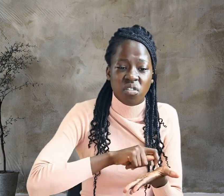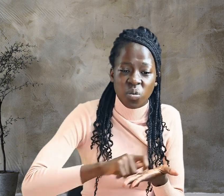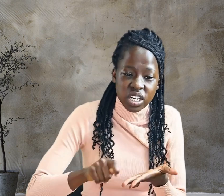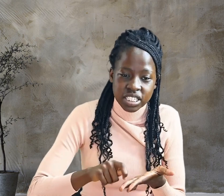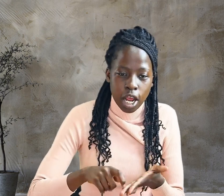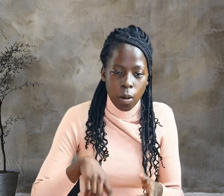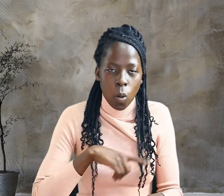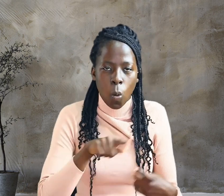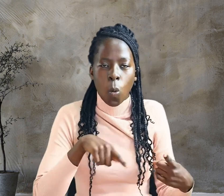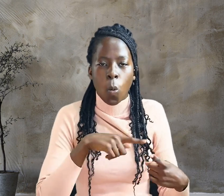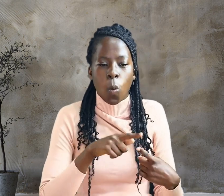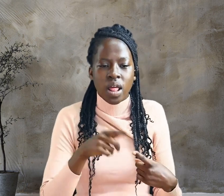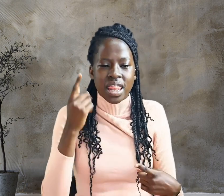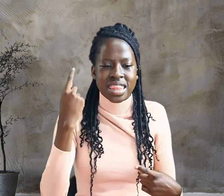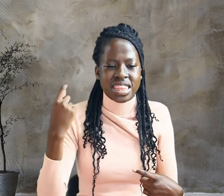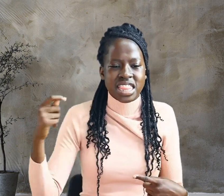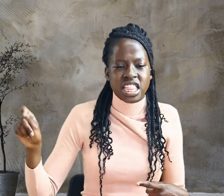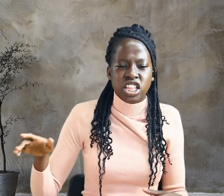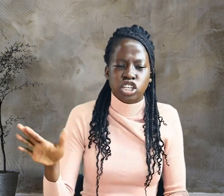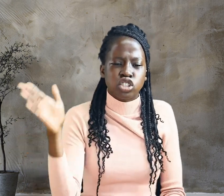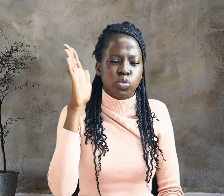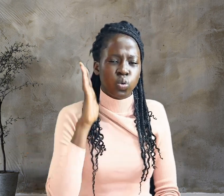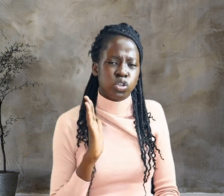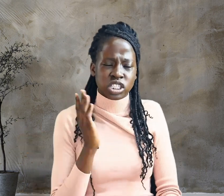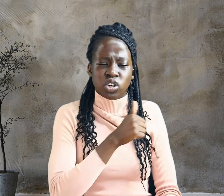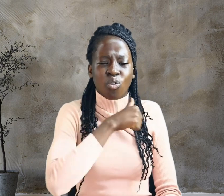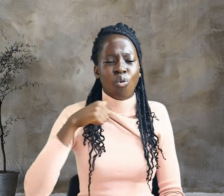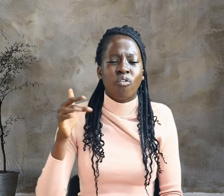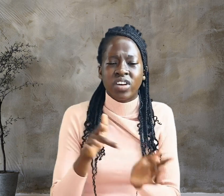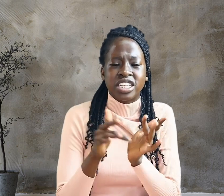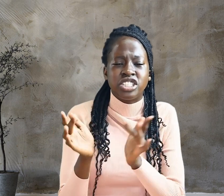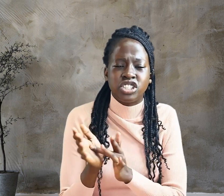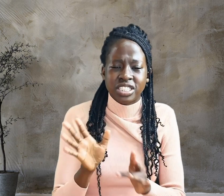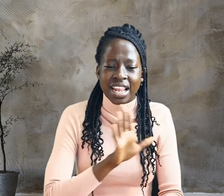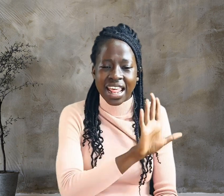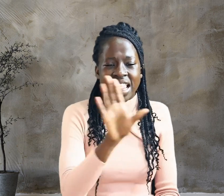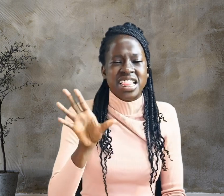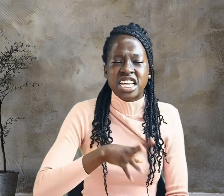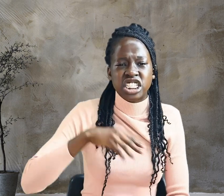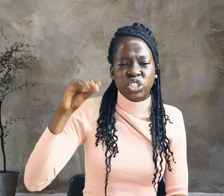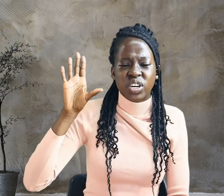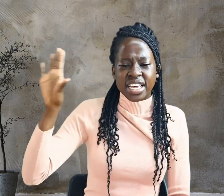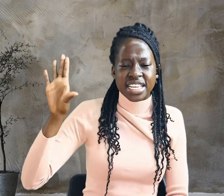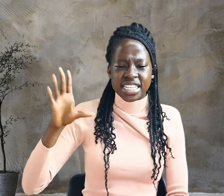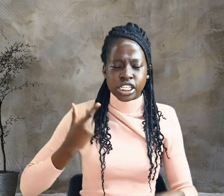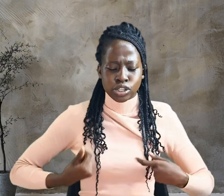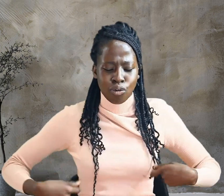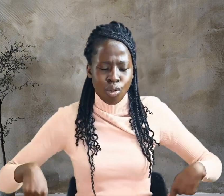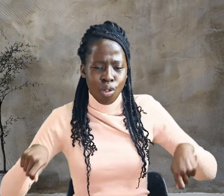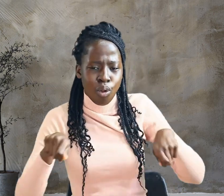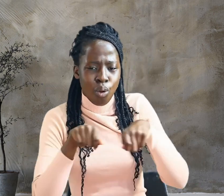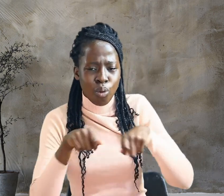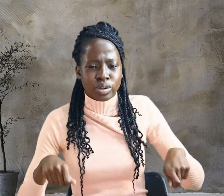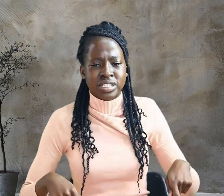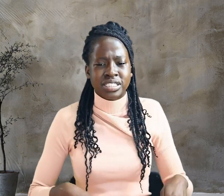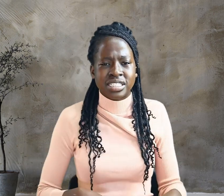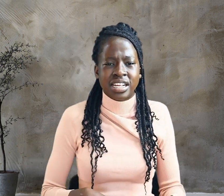Then, the soldiers crucified Jesus. They took his clothes, dividing them into four